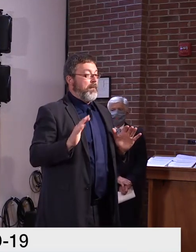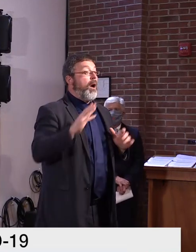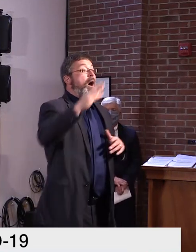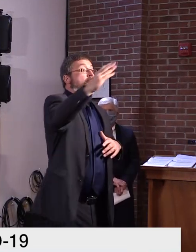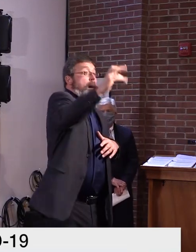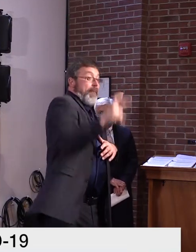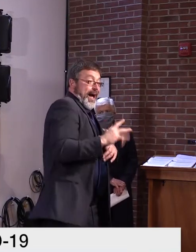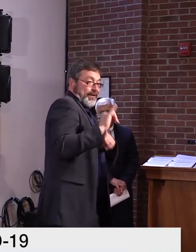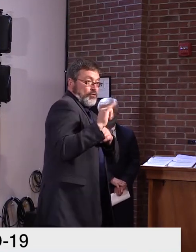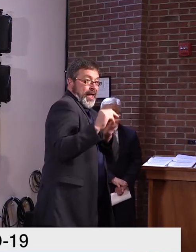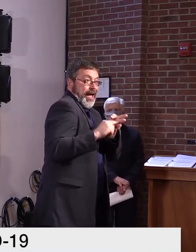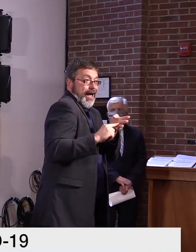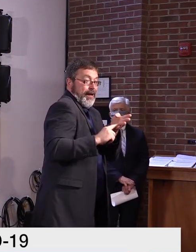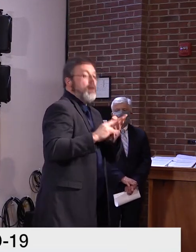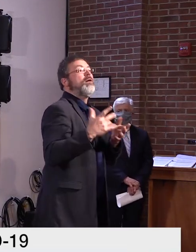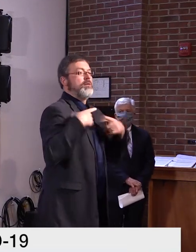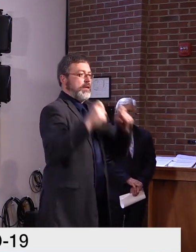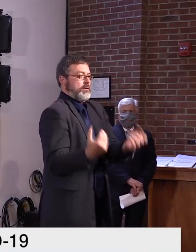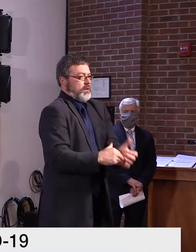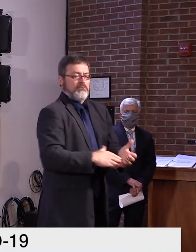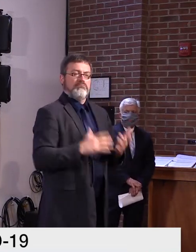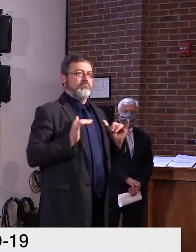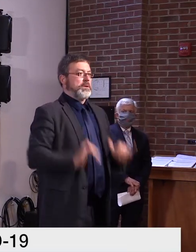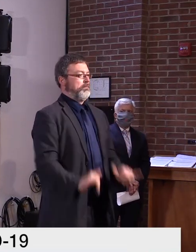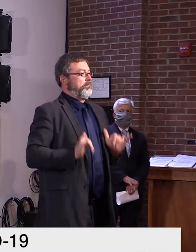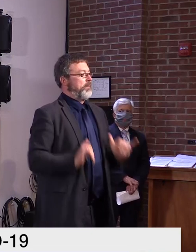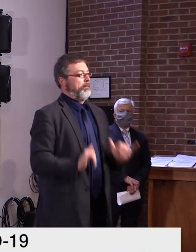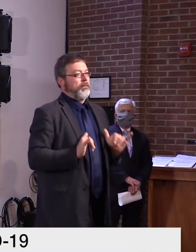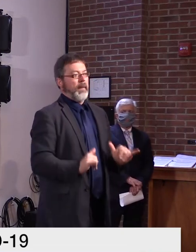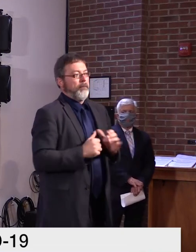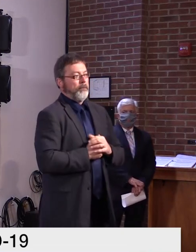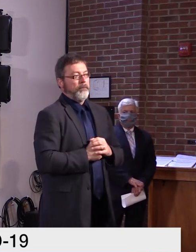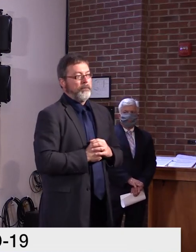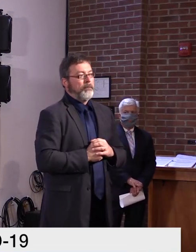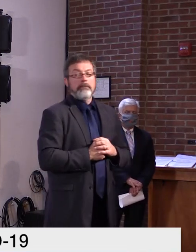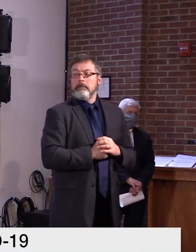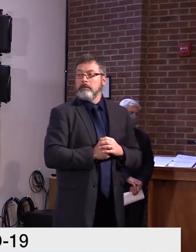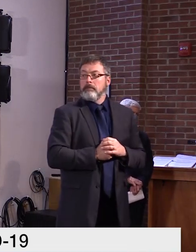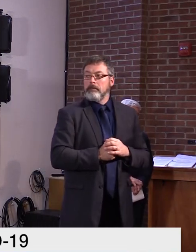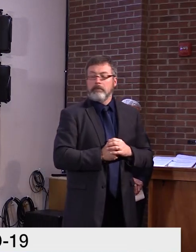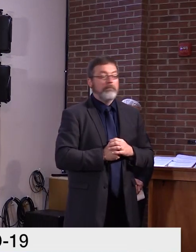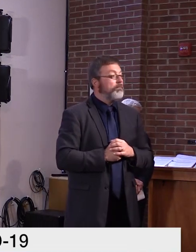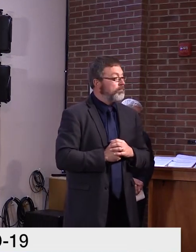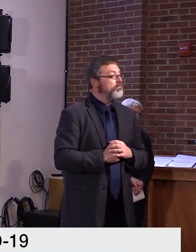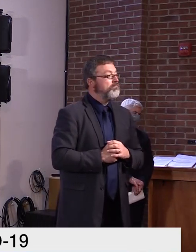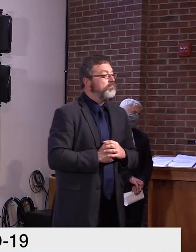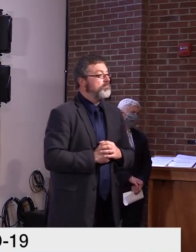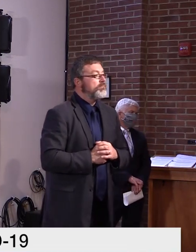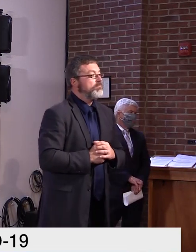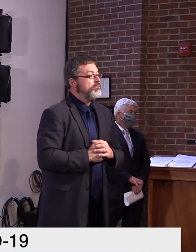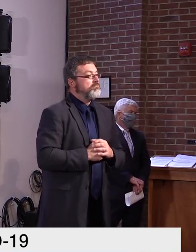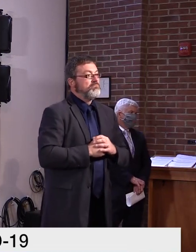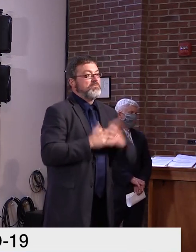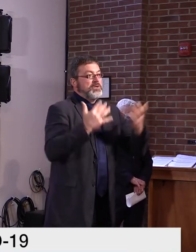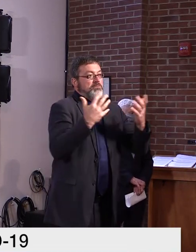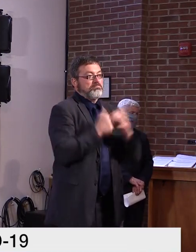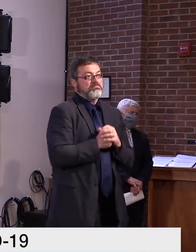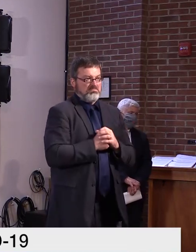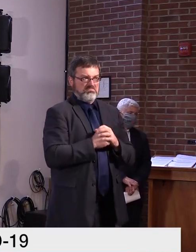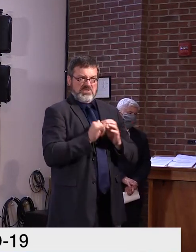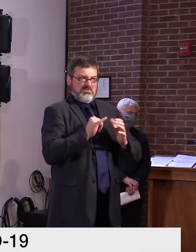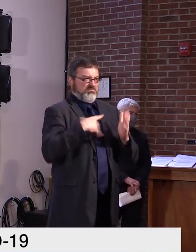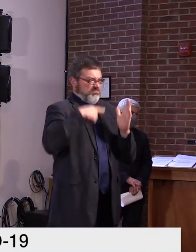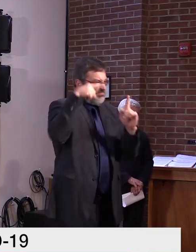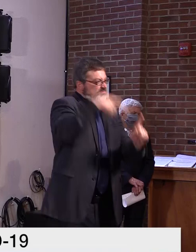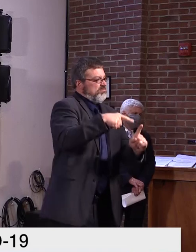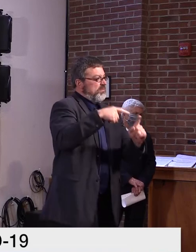believe, uh, when they come back in, in January, uh, that they would have to take the same steps, the same, uh, proper guidelines, uh, to